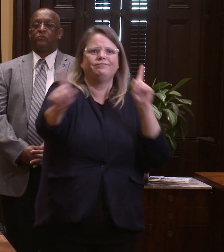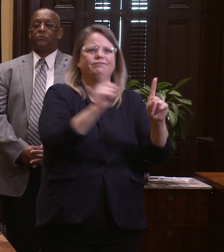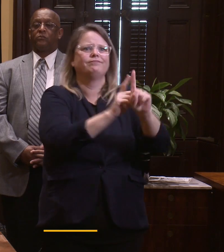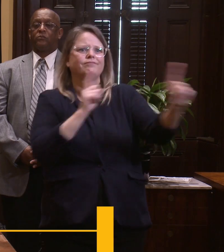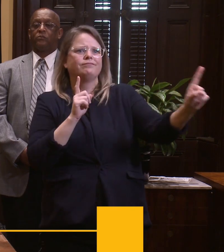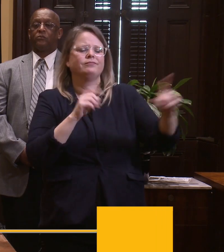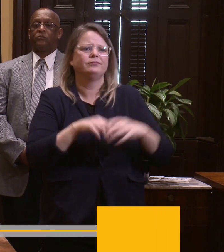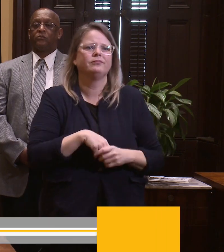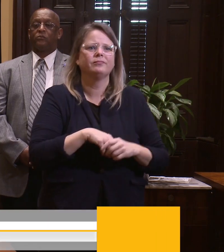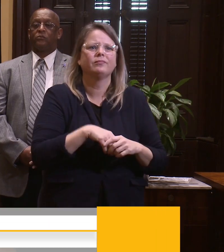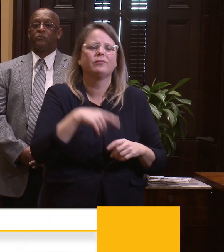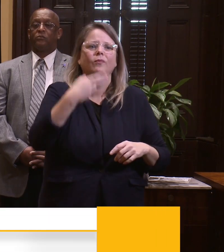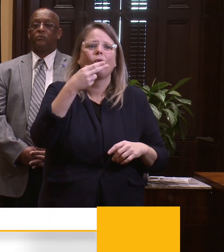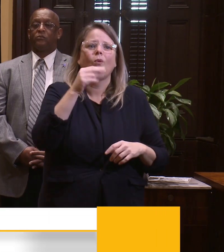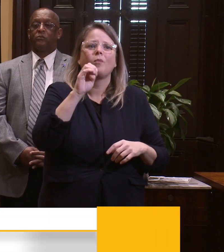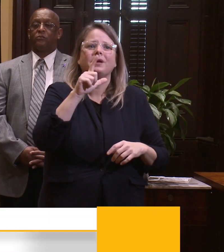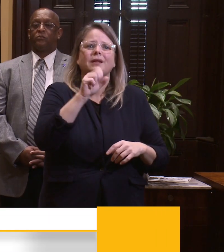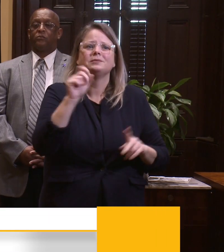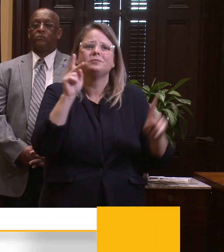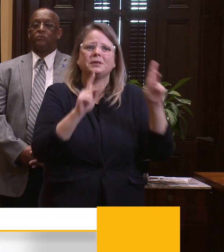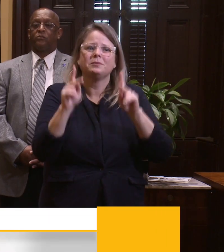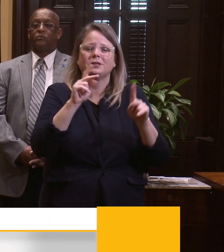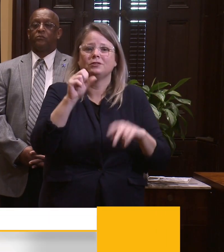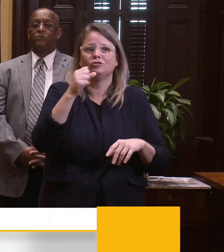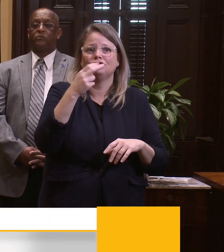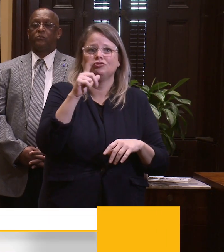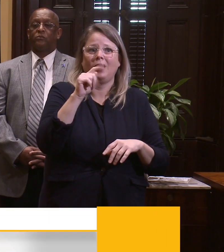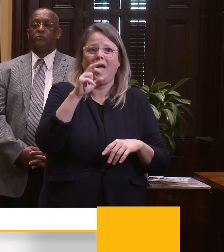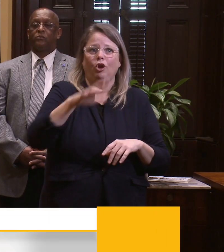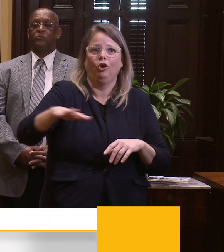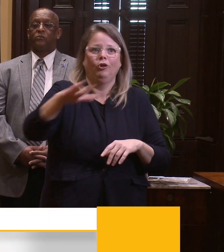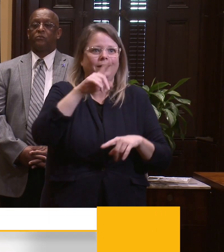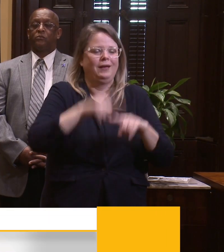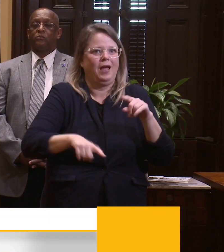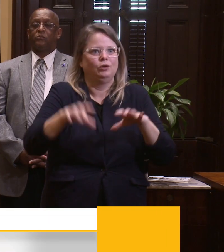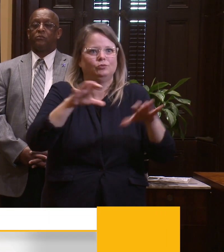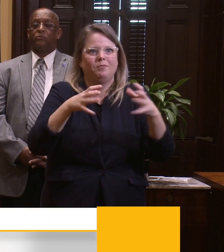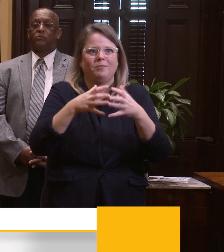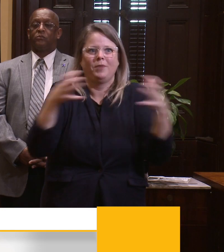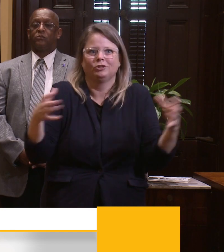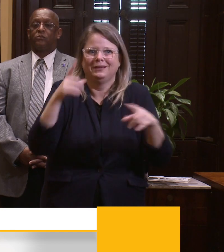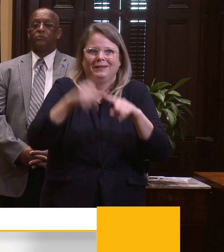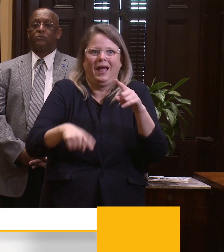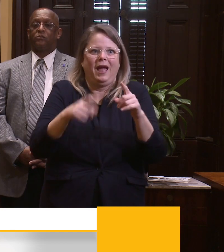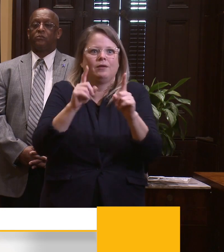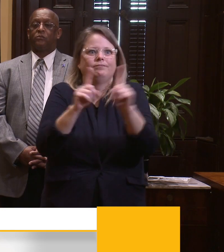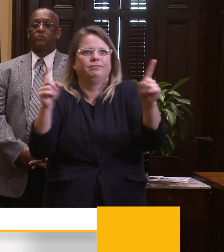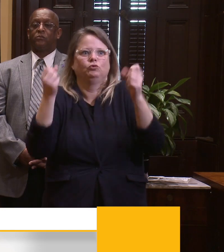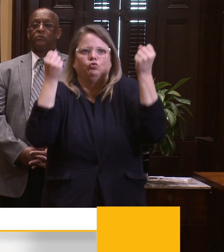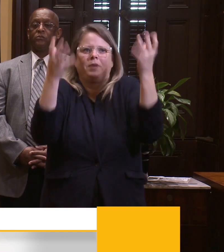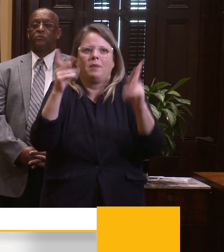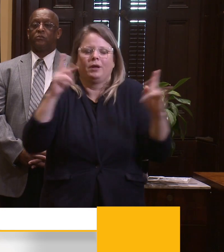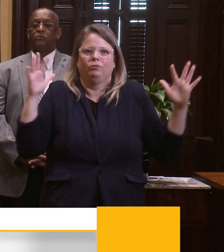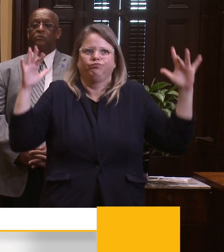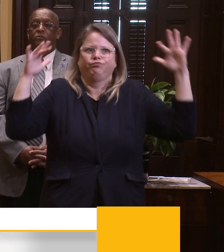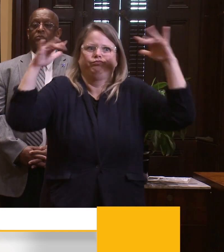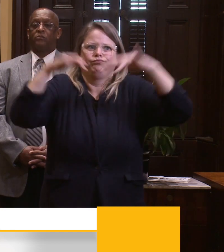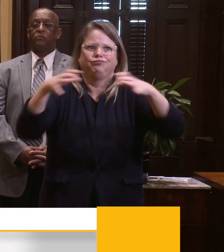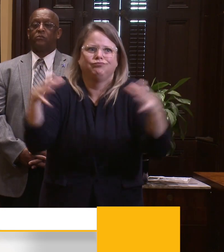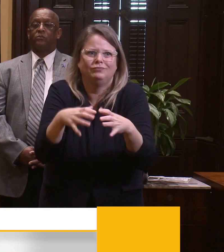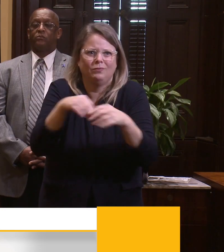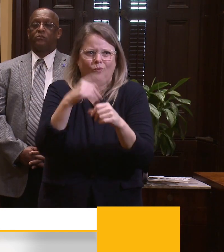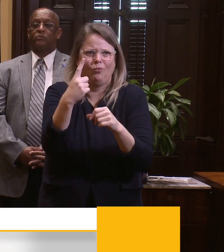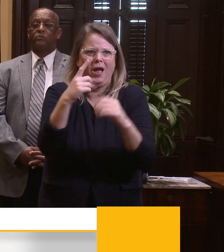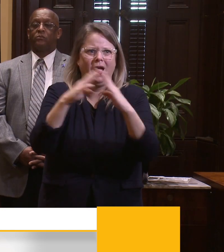are unable to practice social distancing at this time as there are a lot of homeless neighbors who are seeking refuge in our